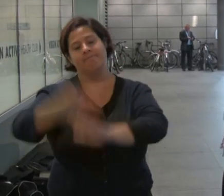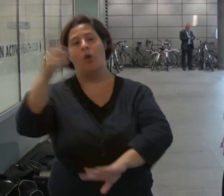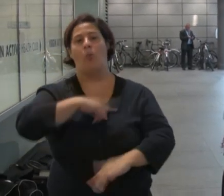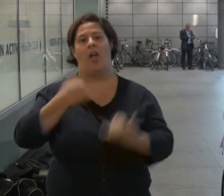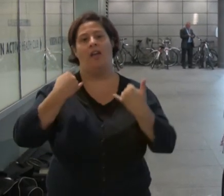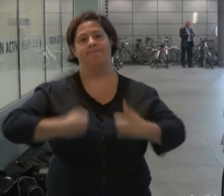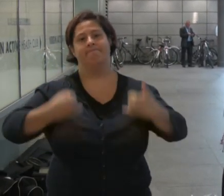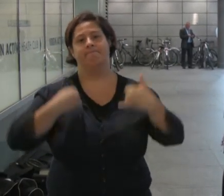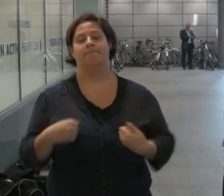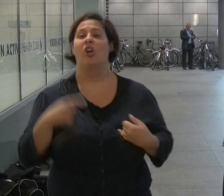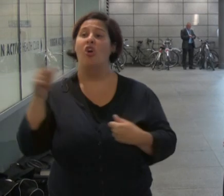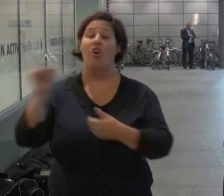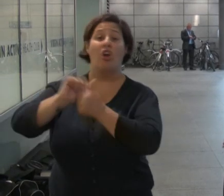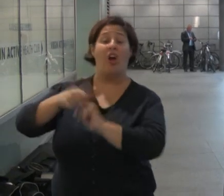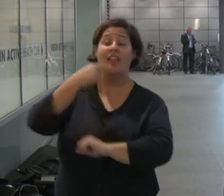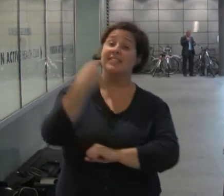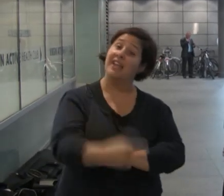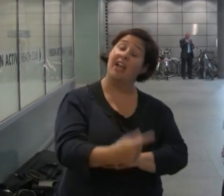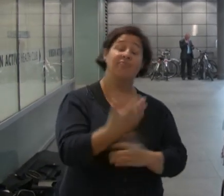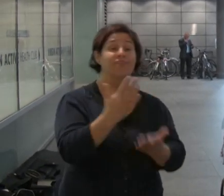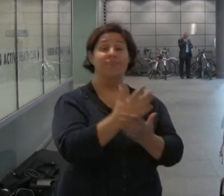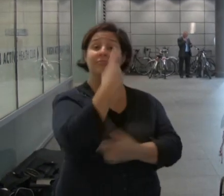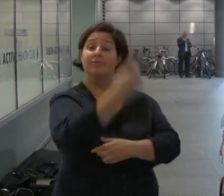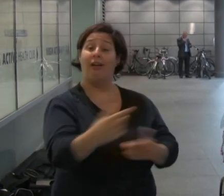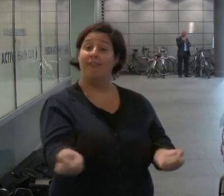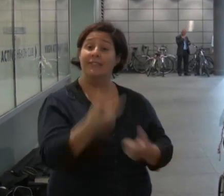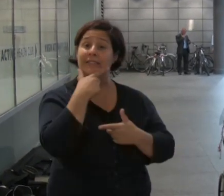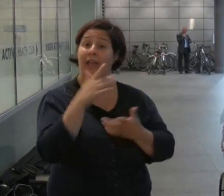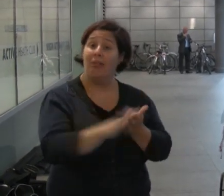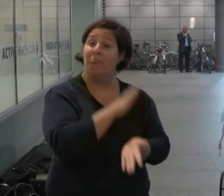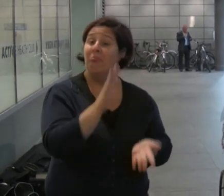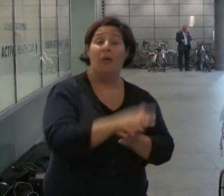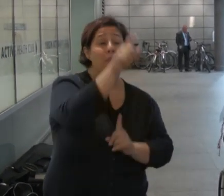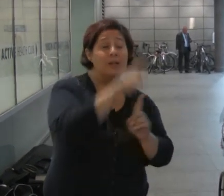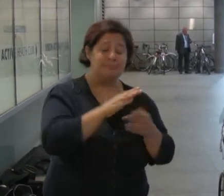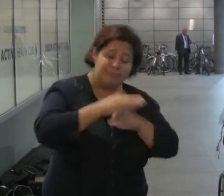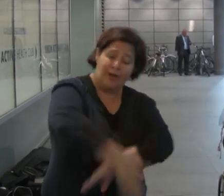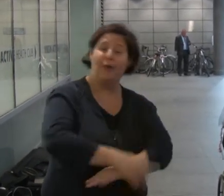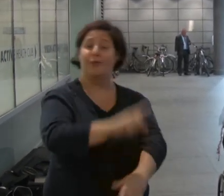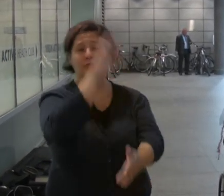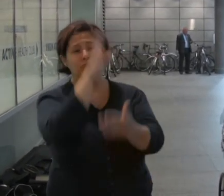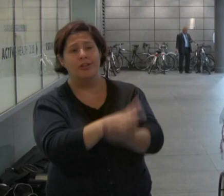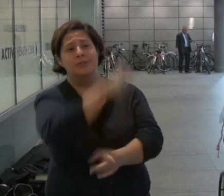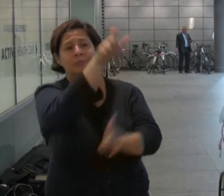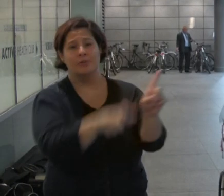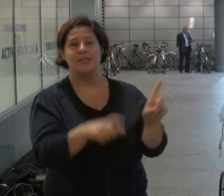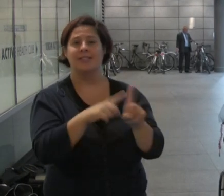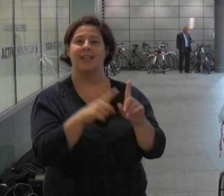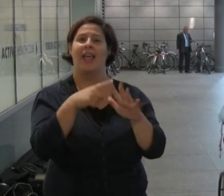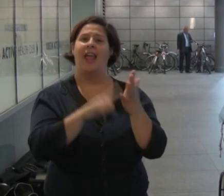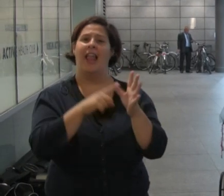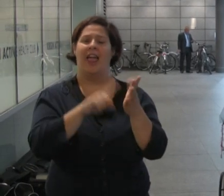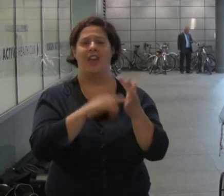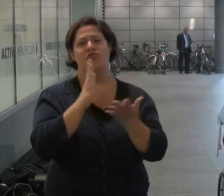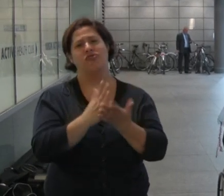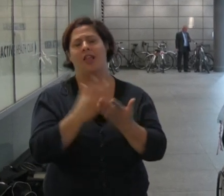Her colleagues at the bakery described her as a cheerful, hard working and trusted member of staff. Elaine had been very worried about attending